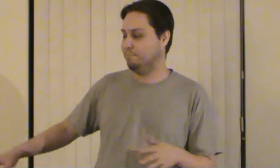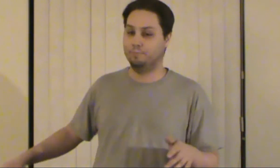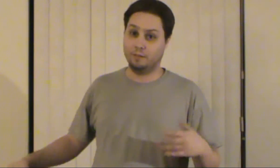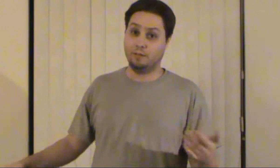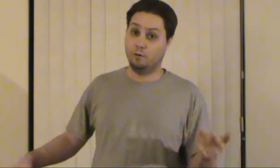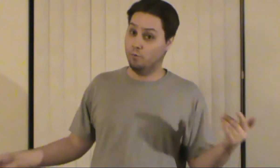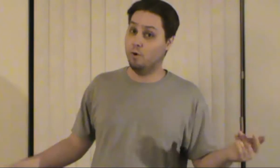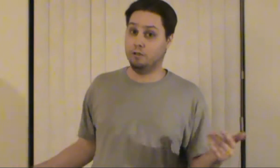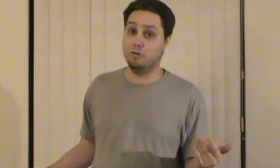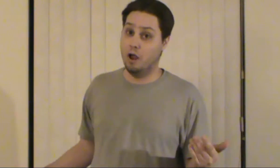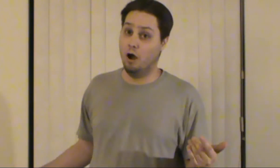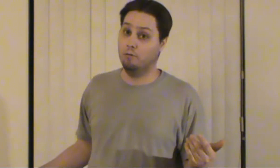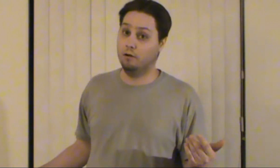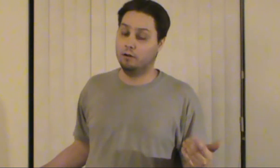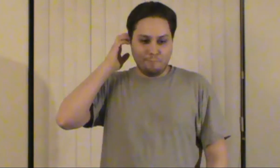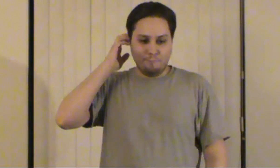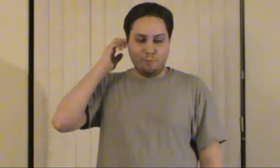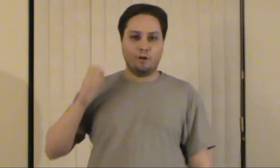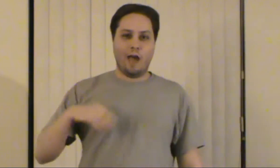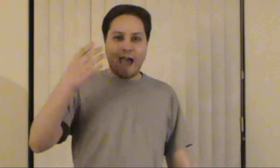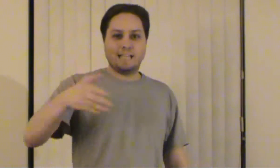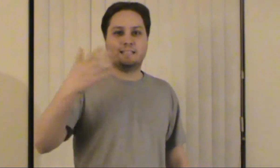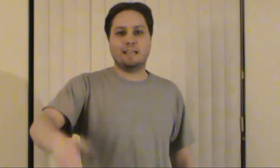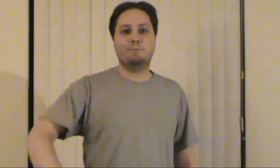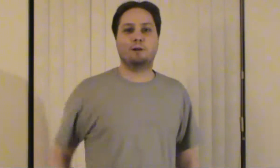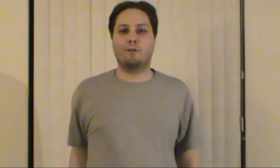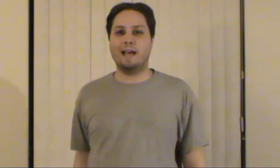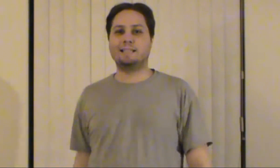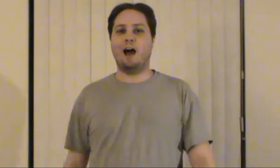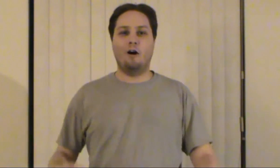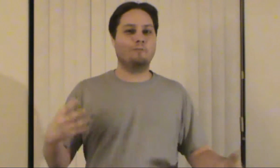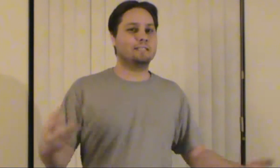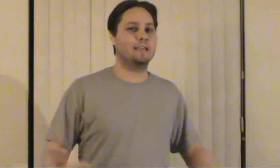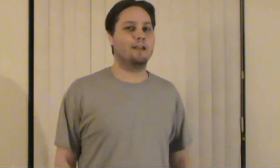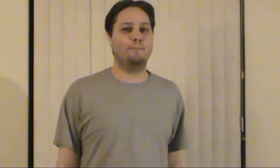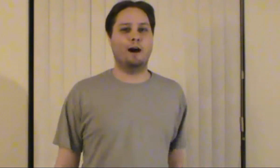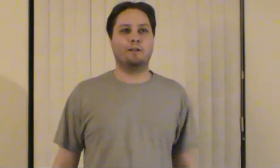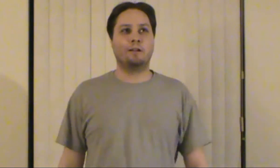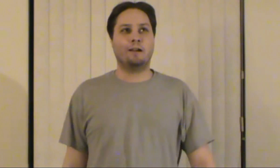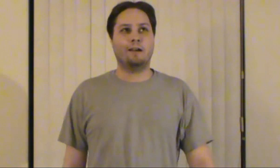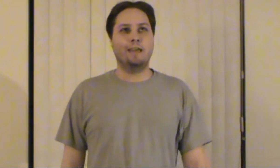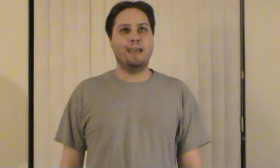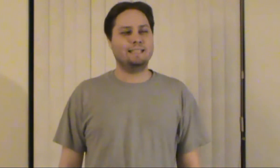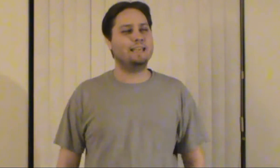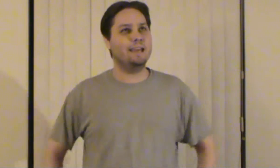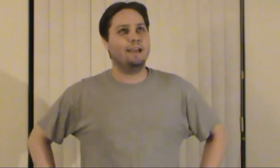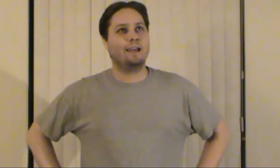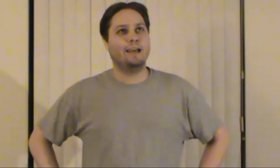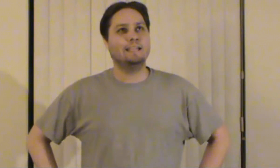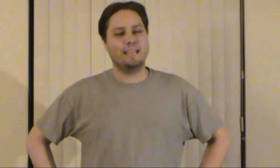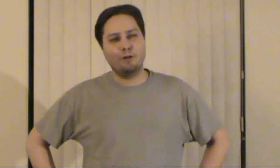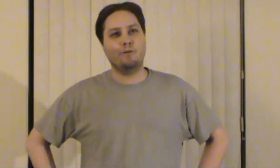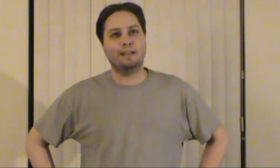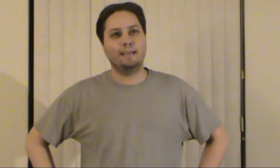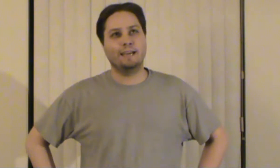well you know but as the scene progressed all i was thinking about is he is he really